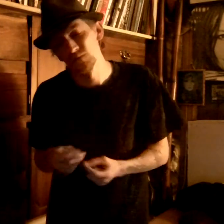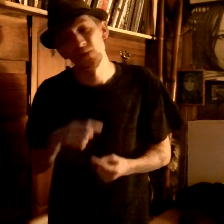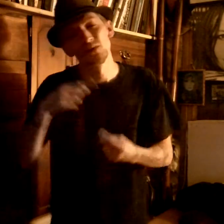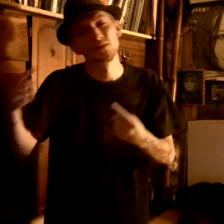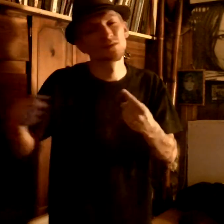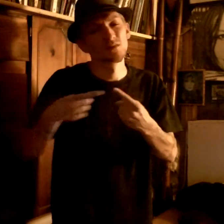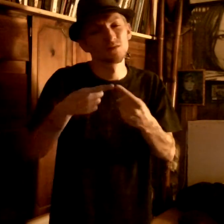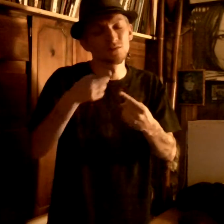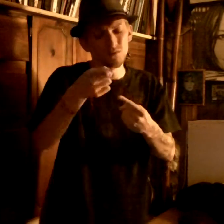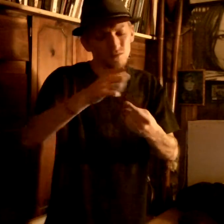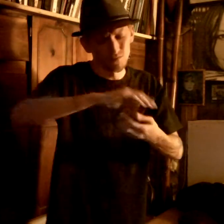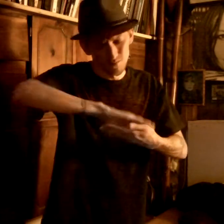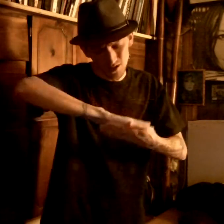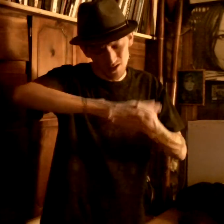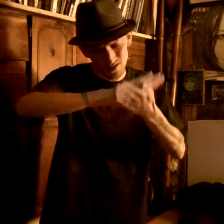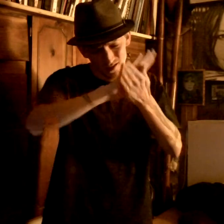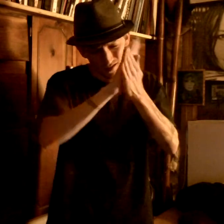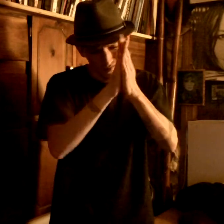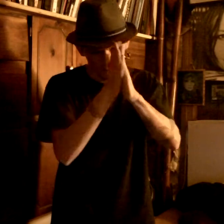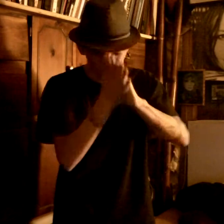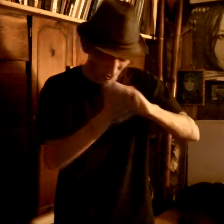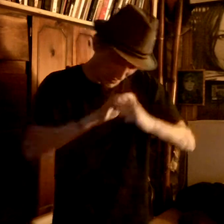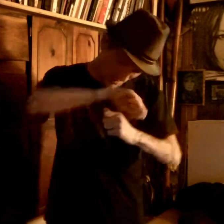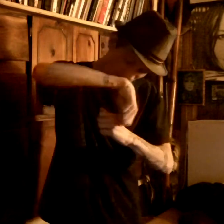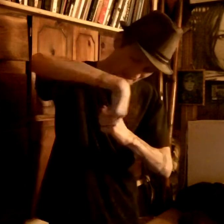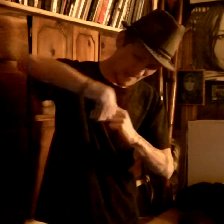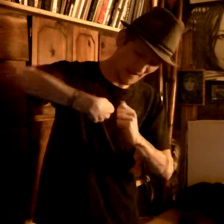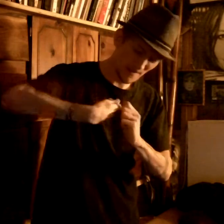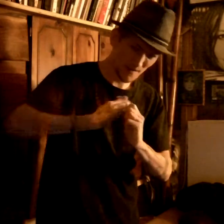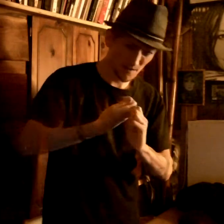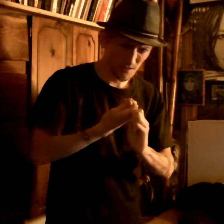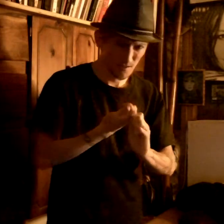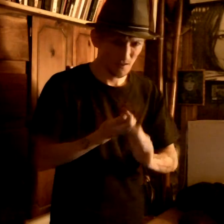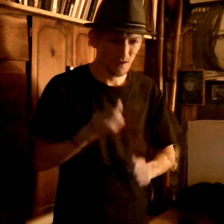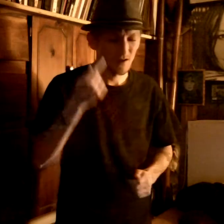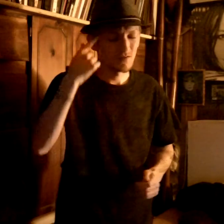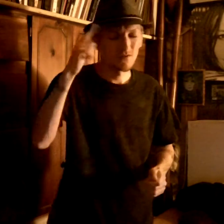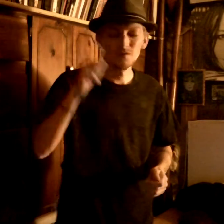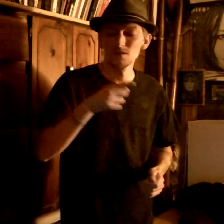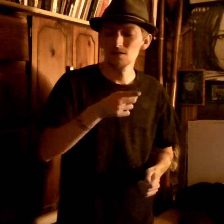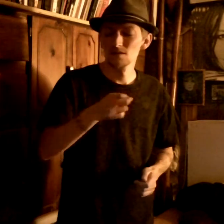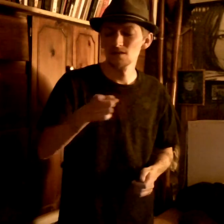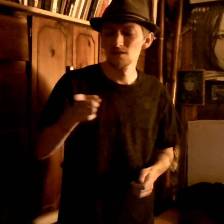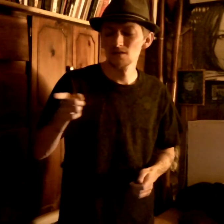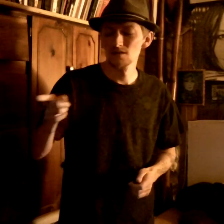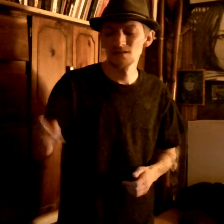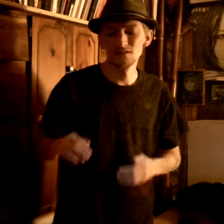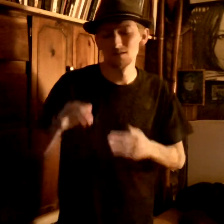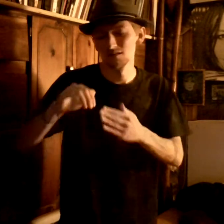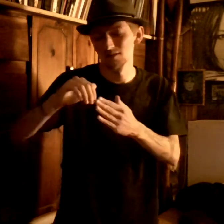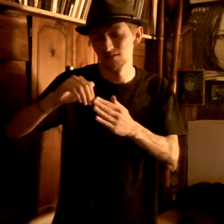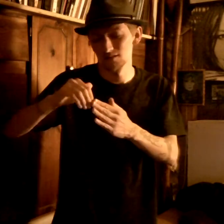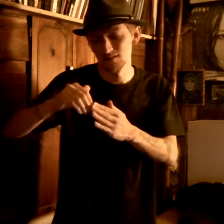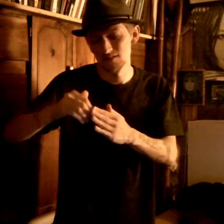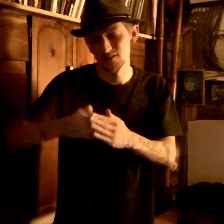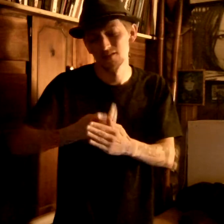When you become a twist For their latest